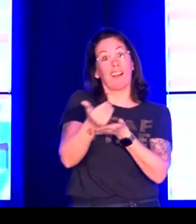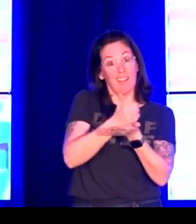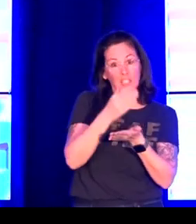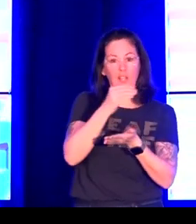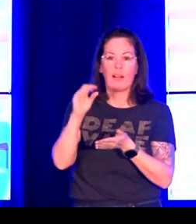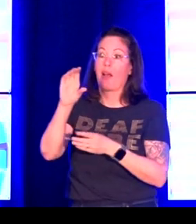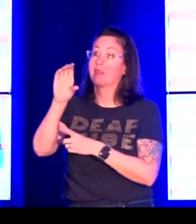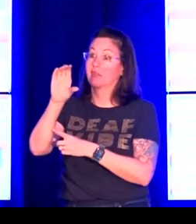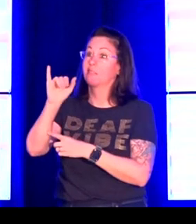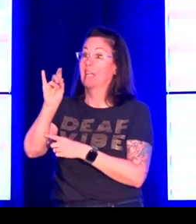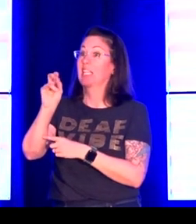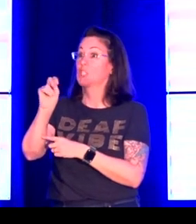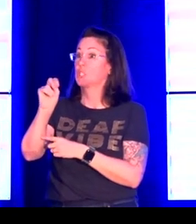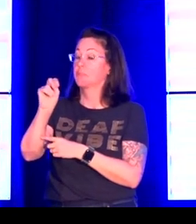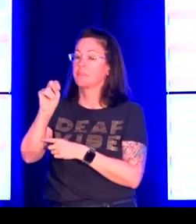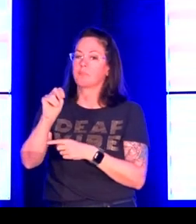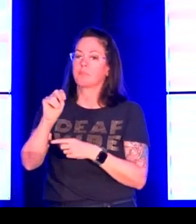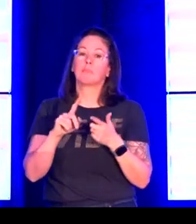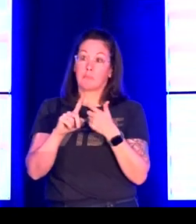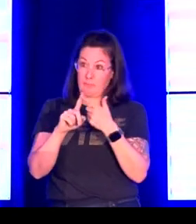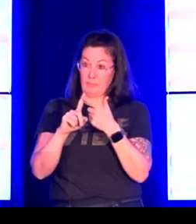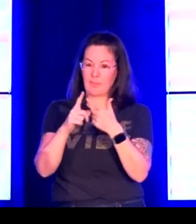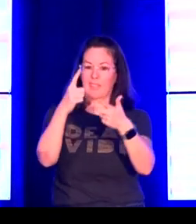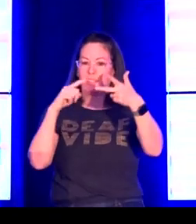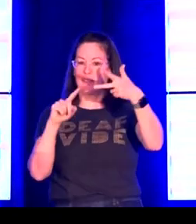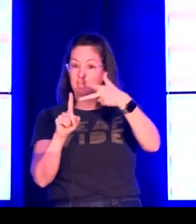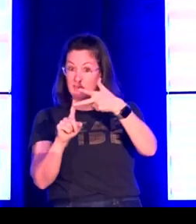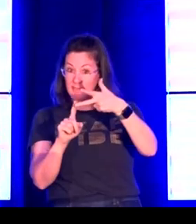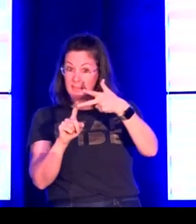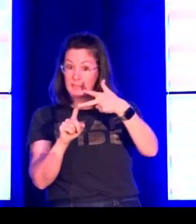And how they discuss data collection and citation.